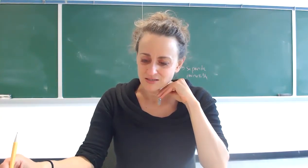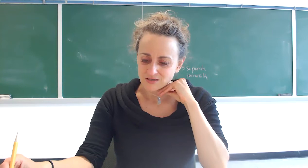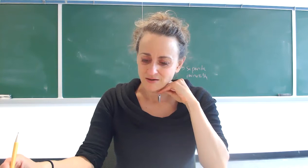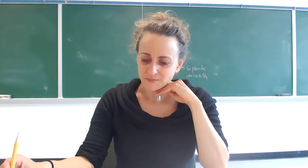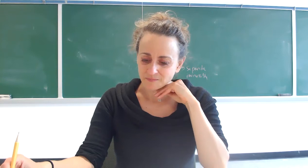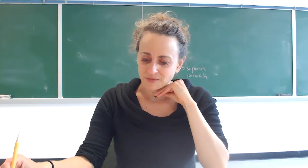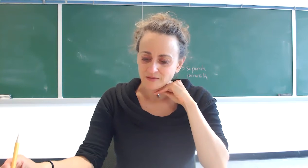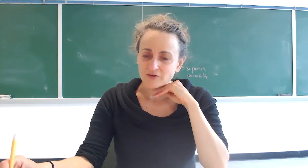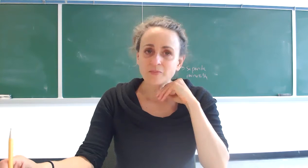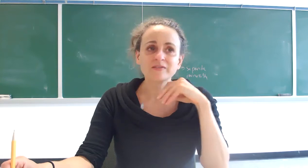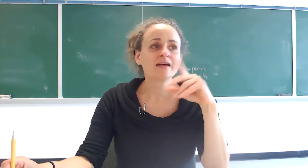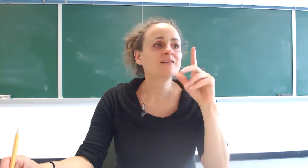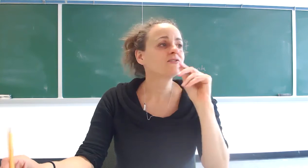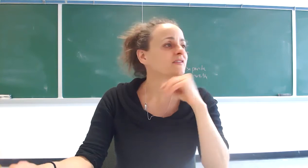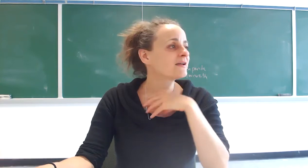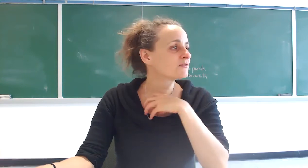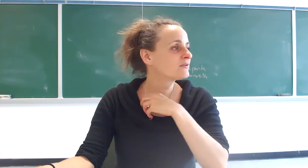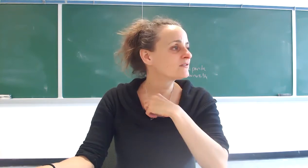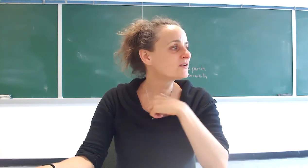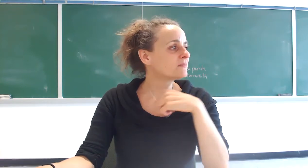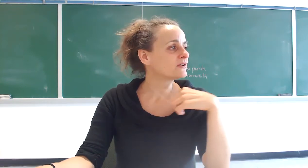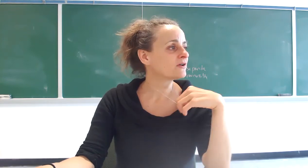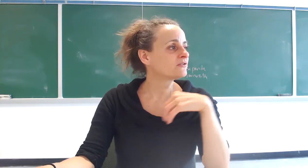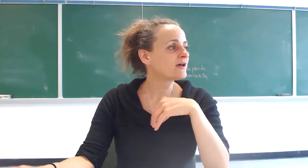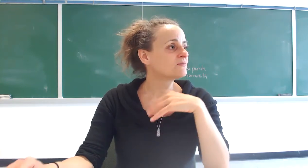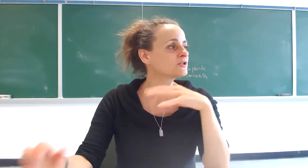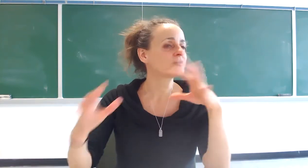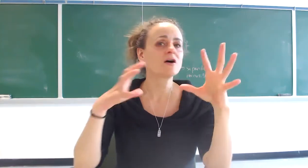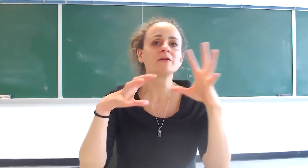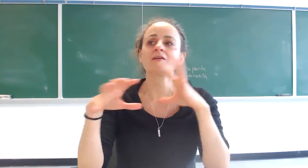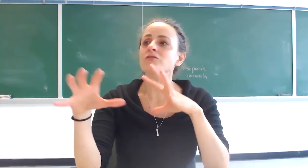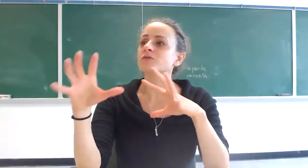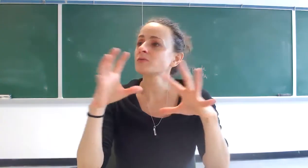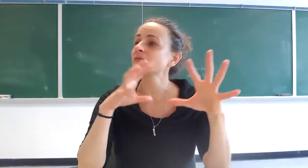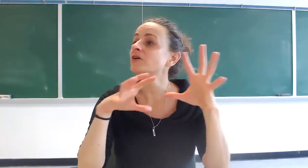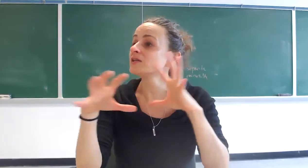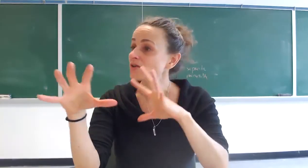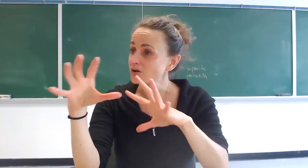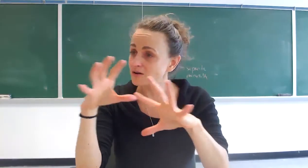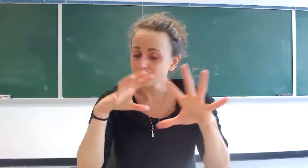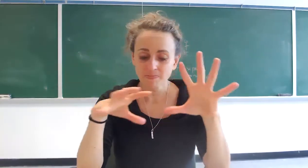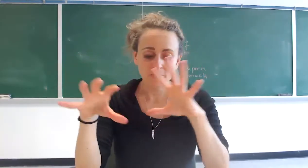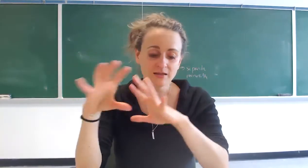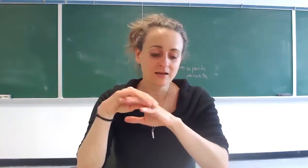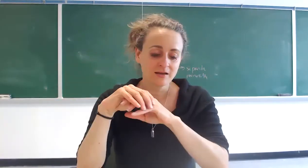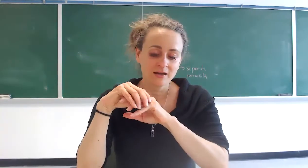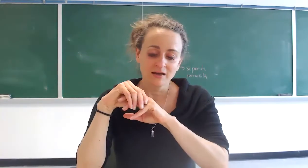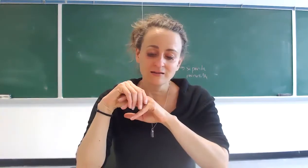um talks about the end of time so he's talking about a time which will come on the earth which will be very dark right and